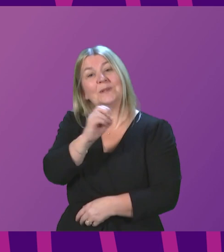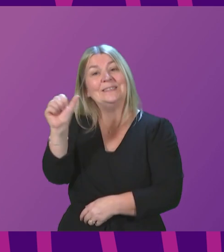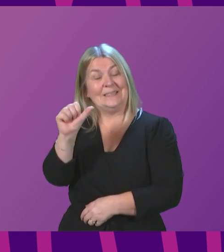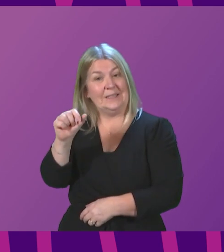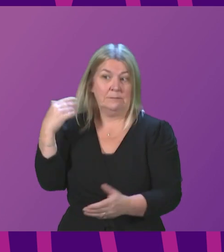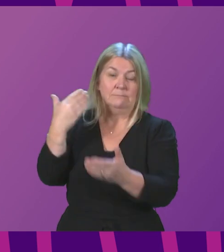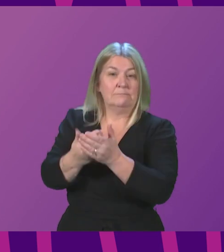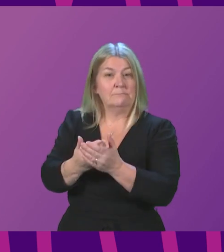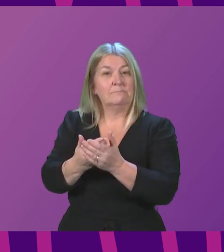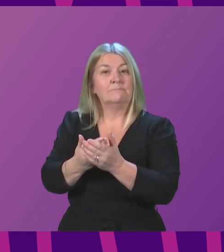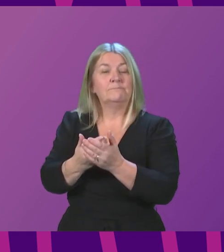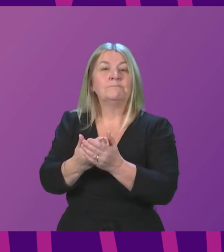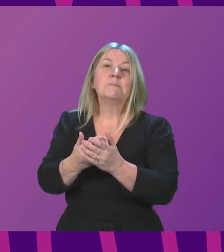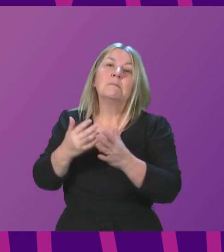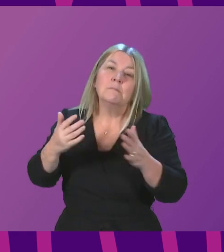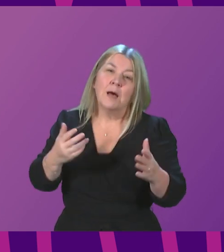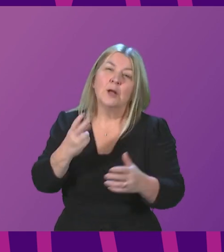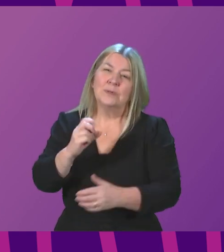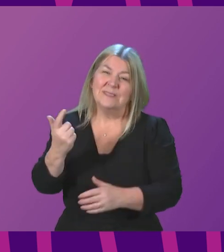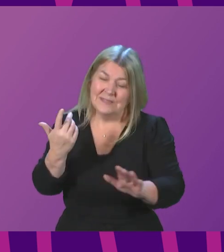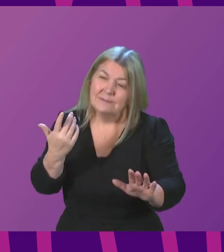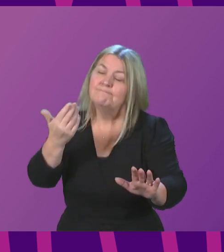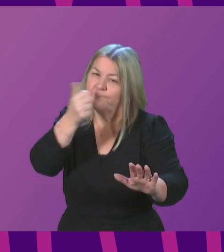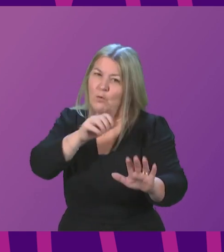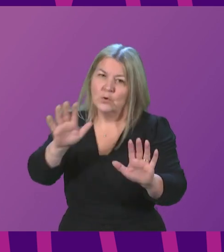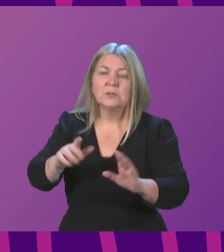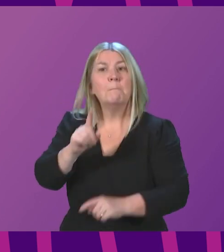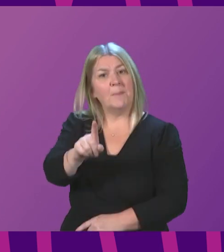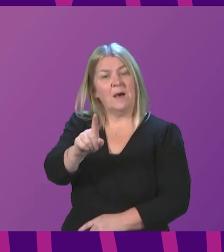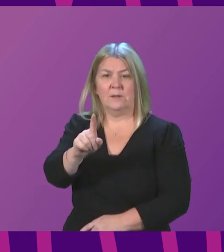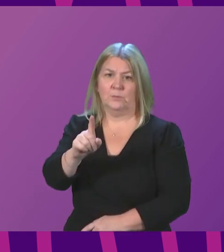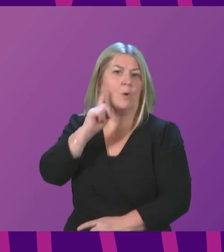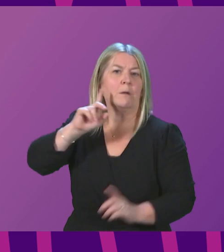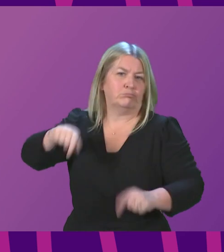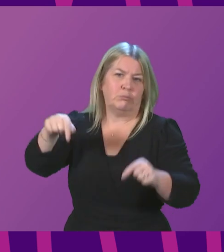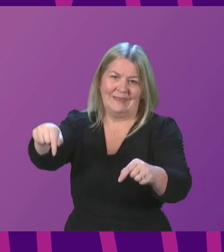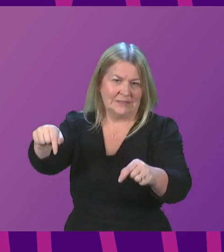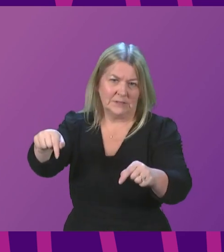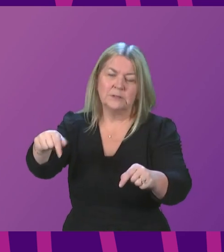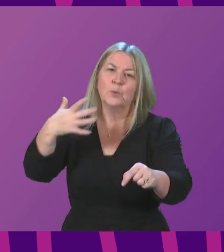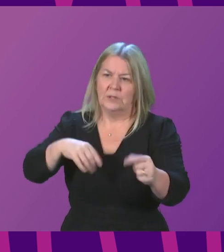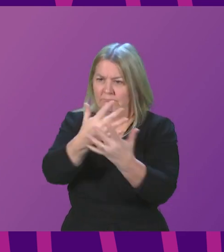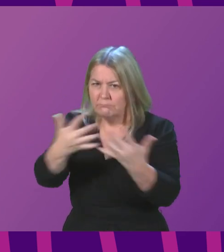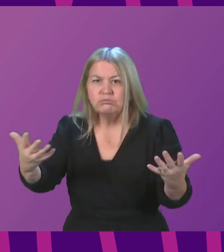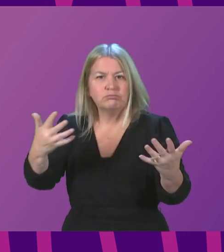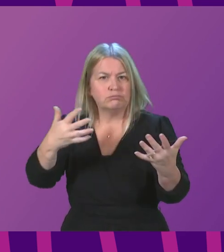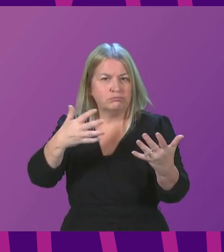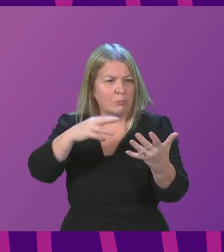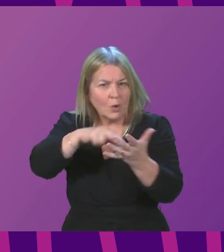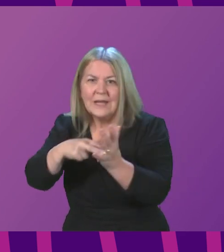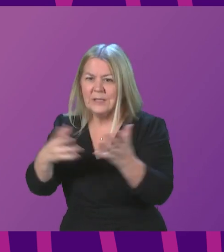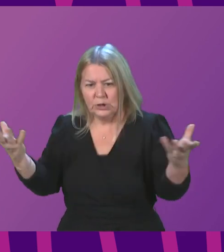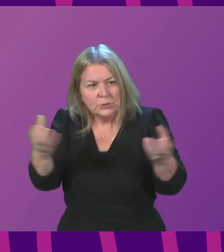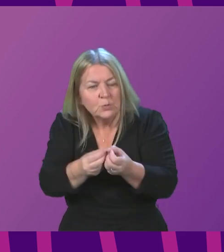17 however there is no complacency work continues to improve multi-agency efforts across Scotland through the